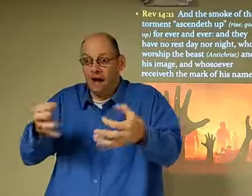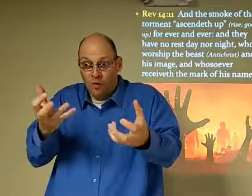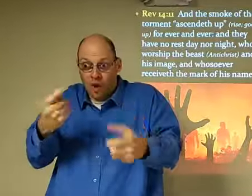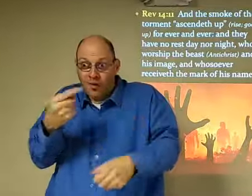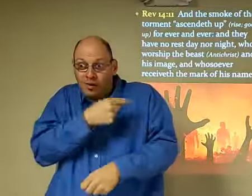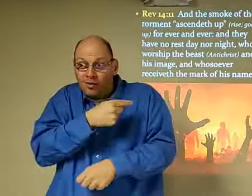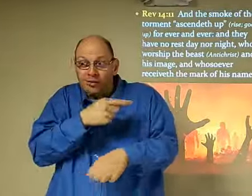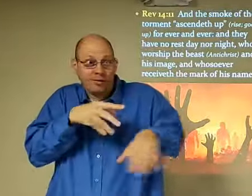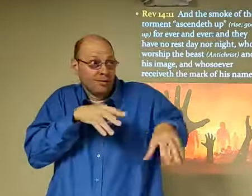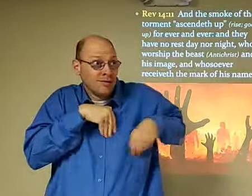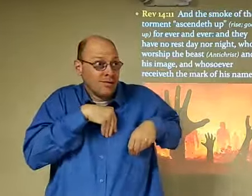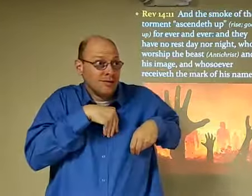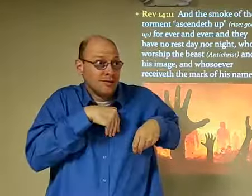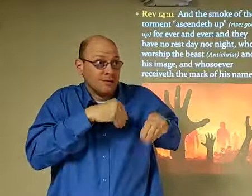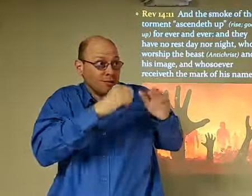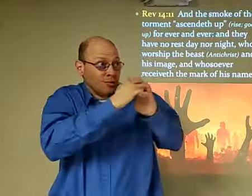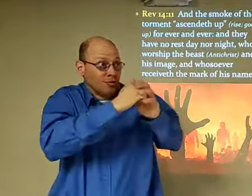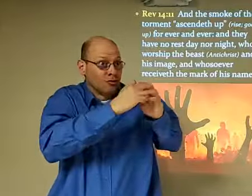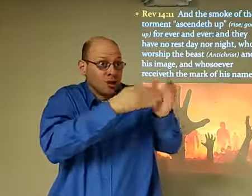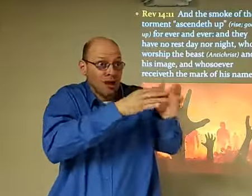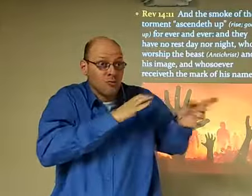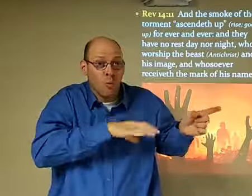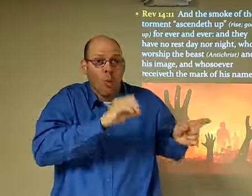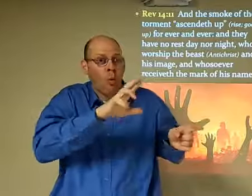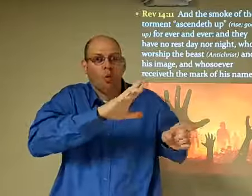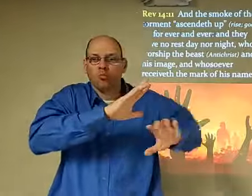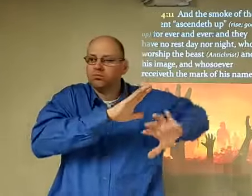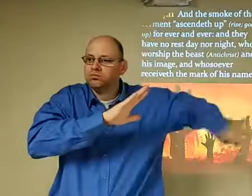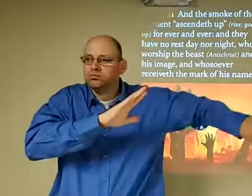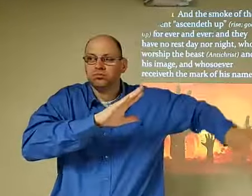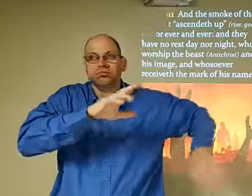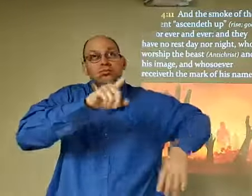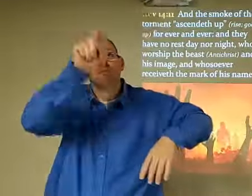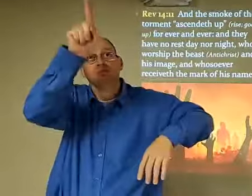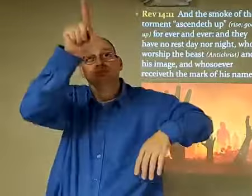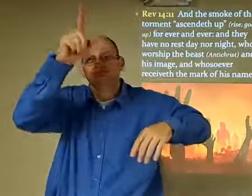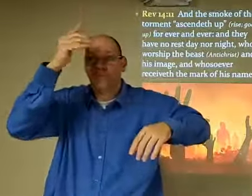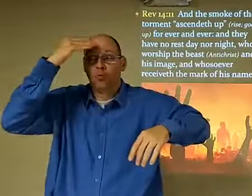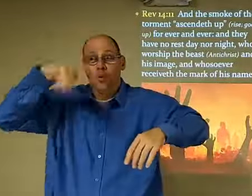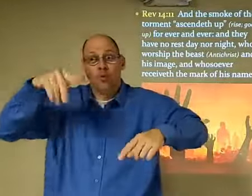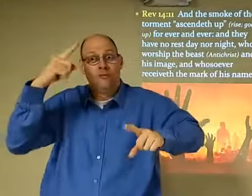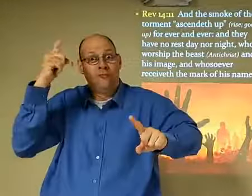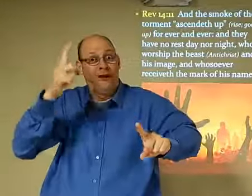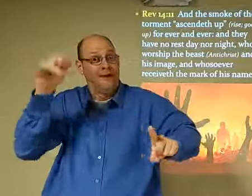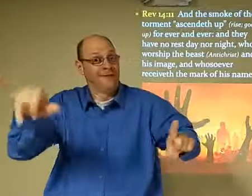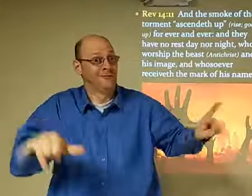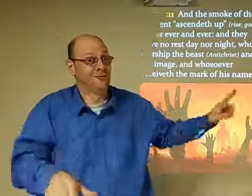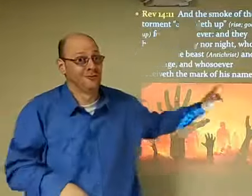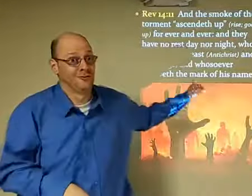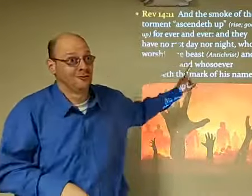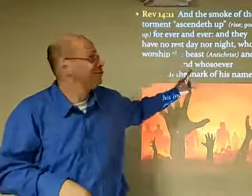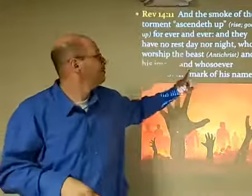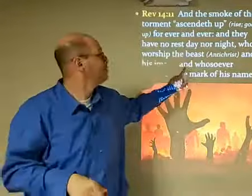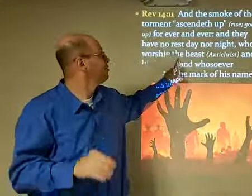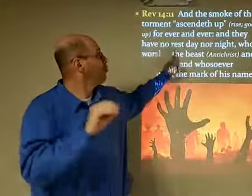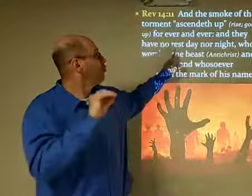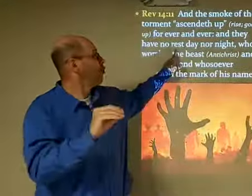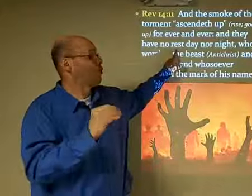You're making your decision. What do you want? Are you going to worship the antichrist? Or are you going to worship God? And this is, this is a